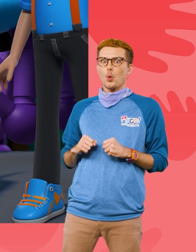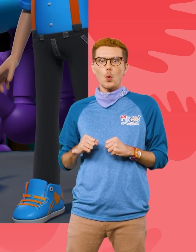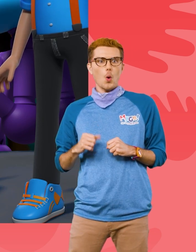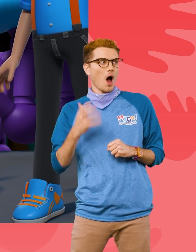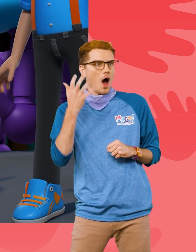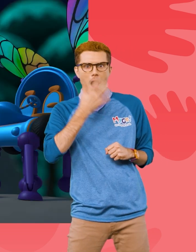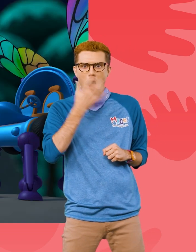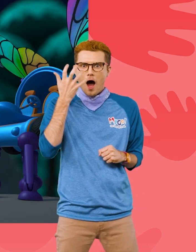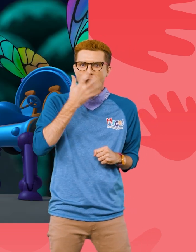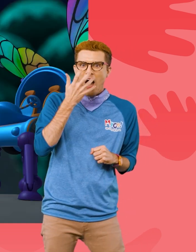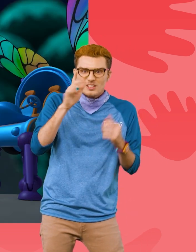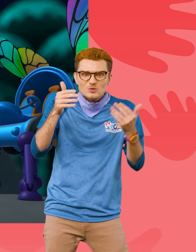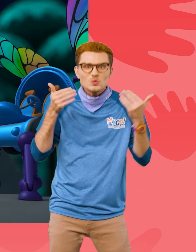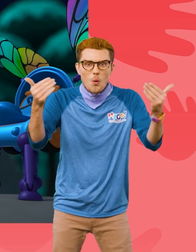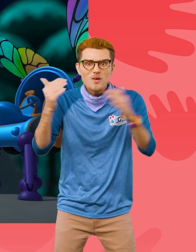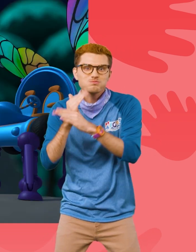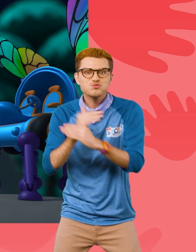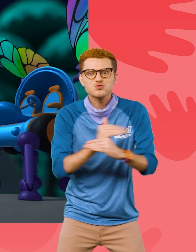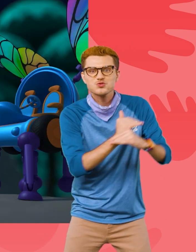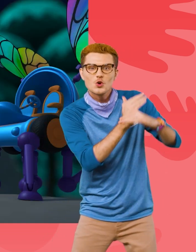Whoa-ho-ho! Let's fly!